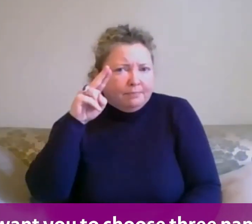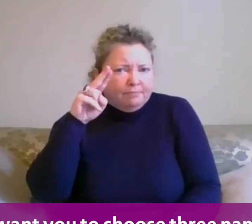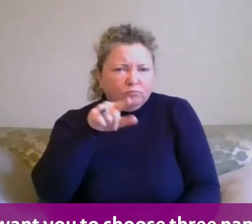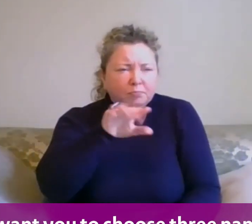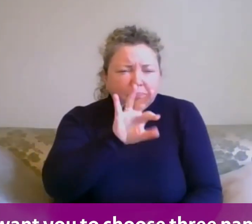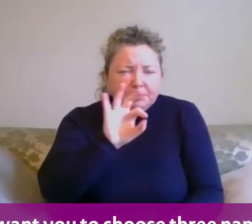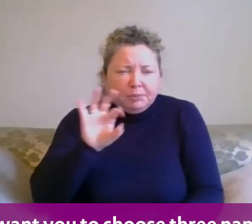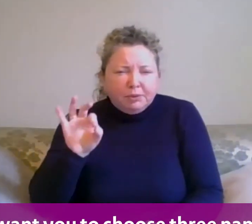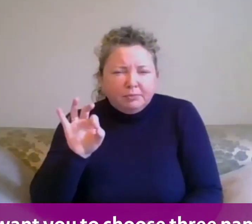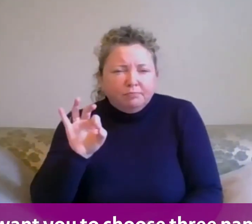three names.